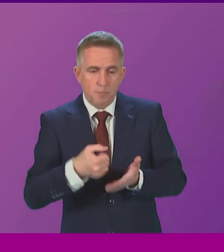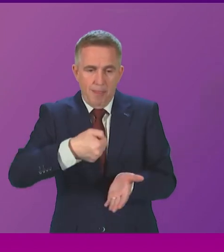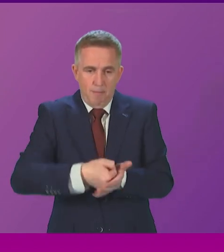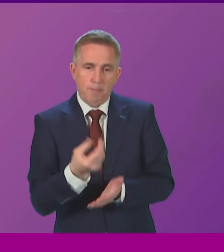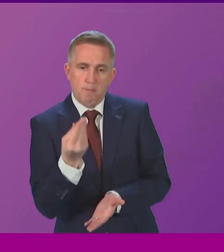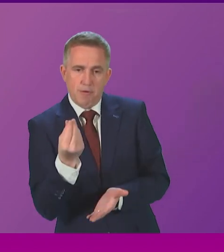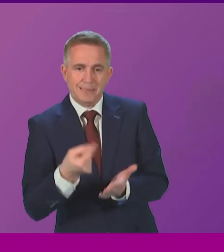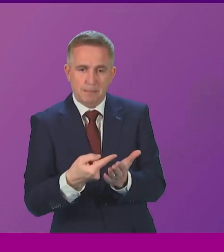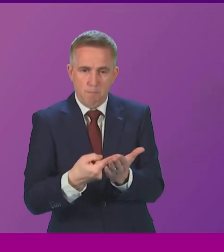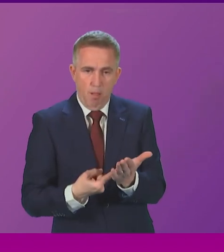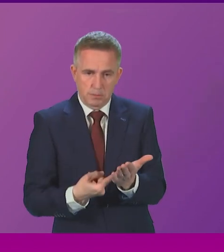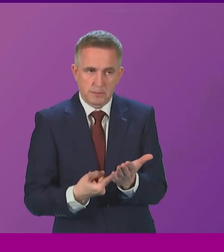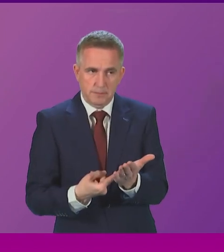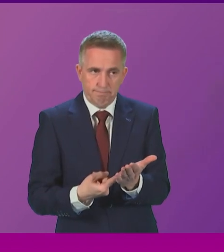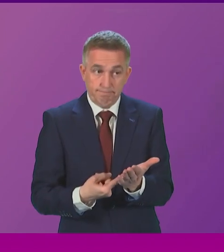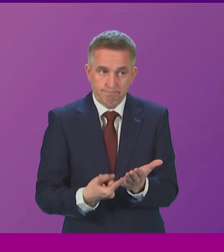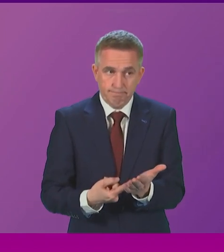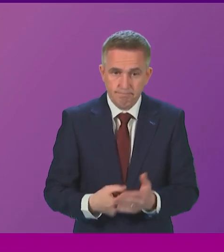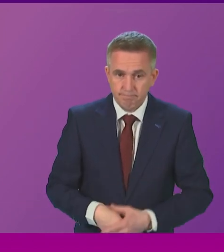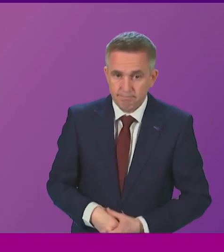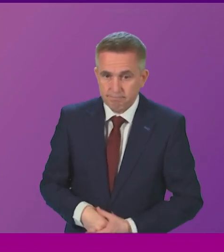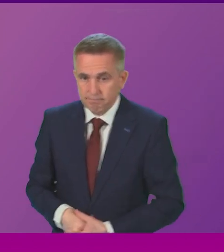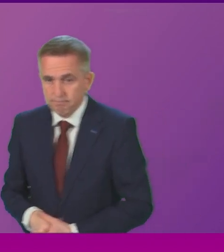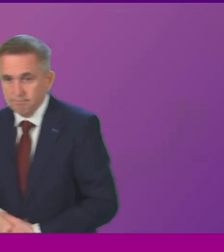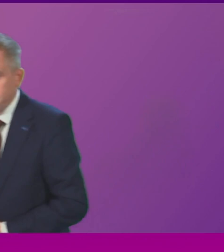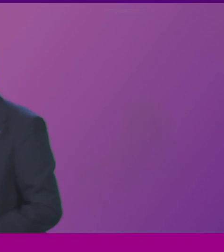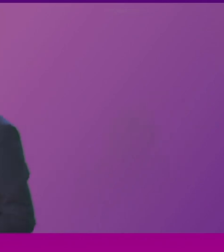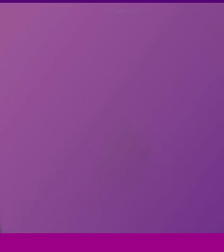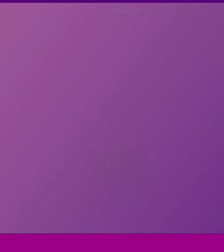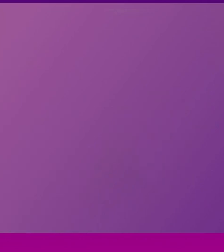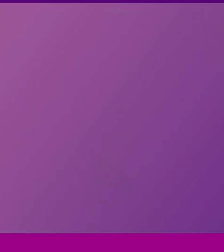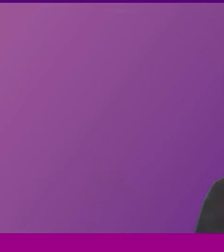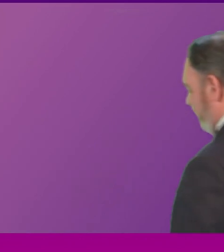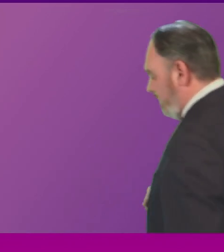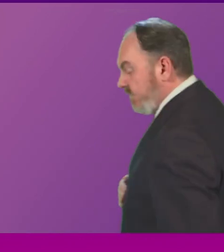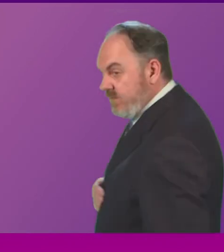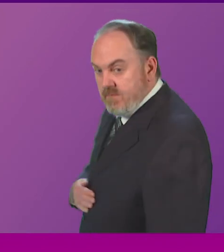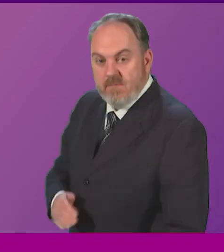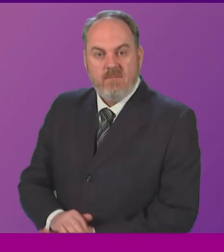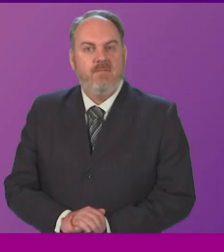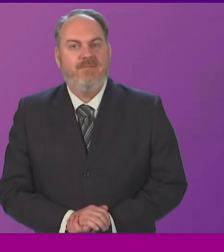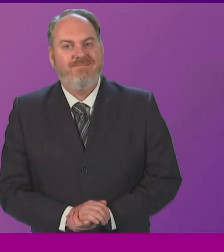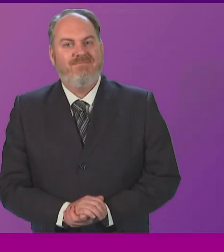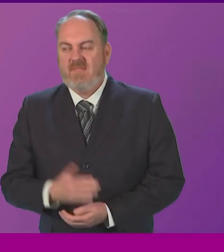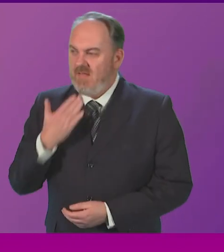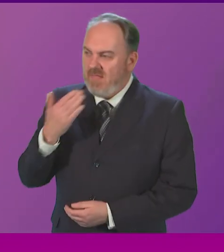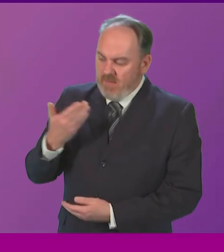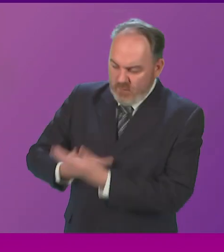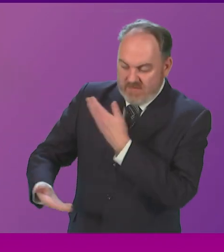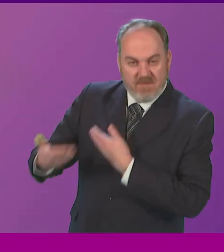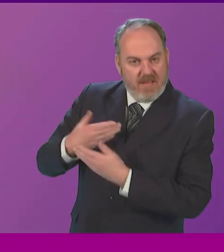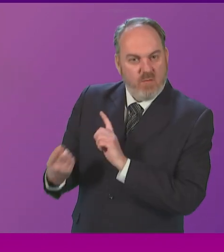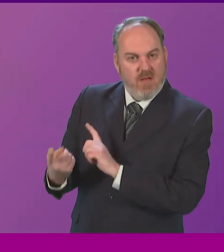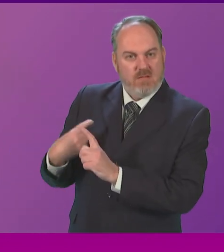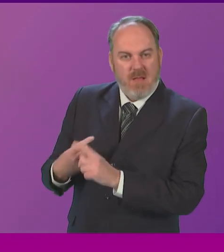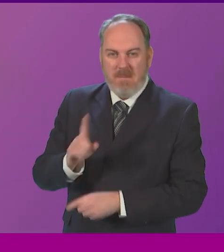policy. I thank the Minister for that answer. For individuals with